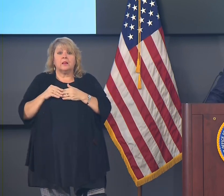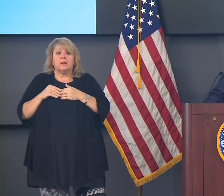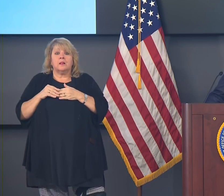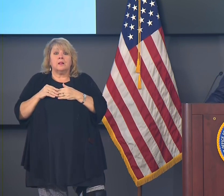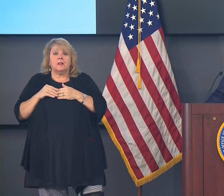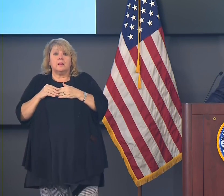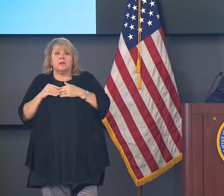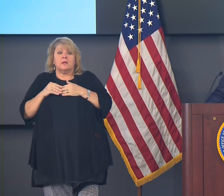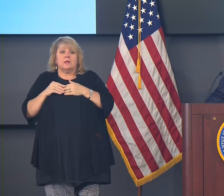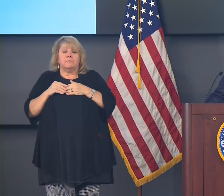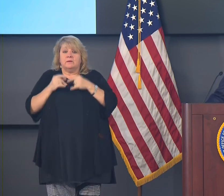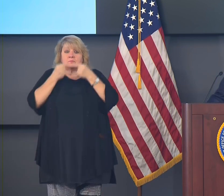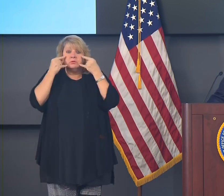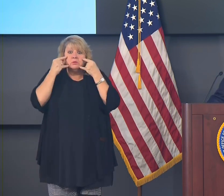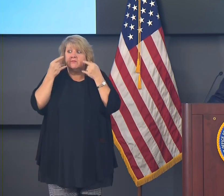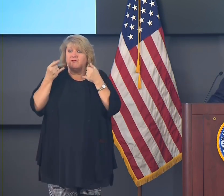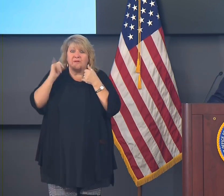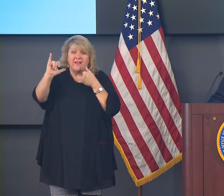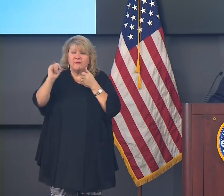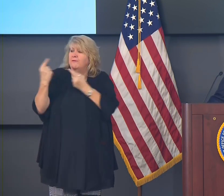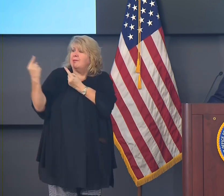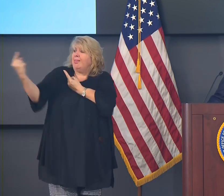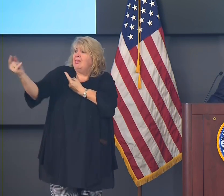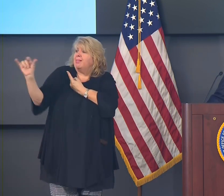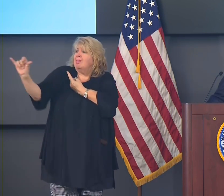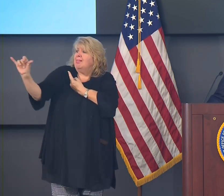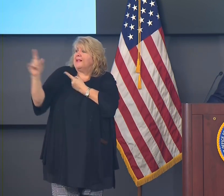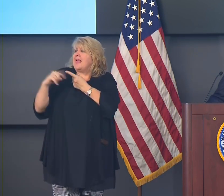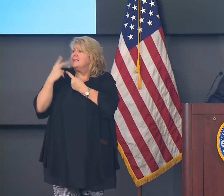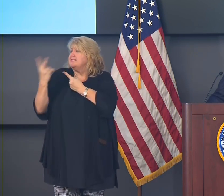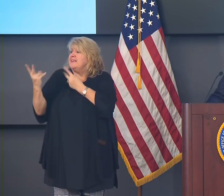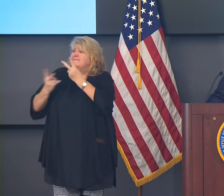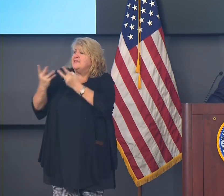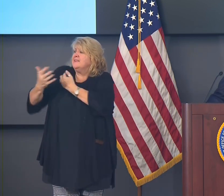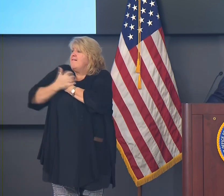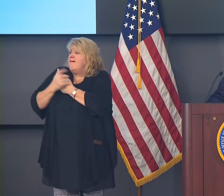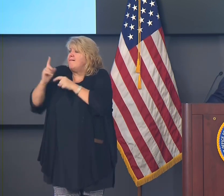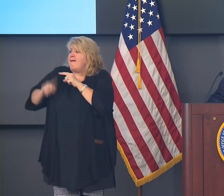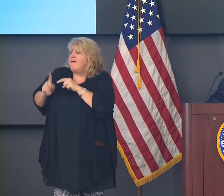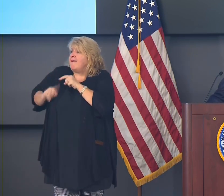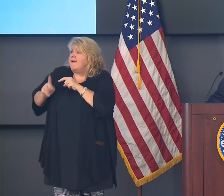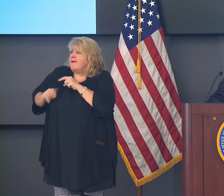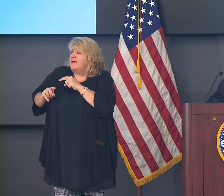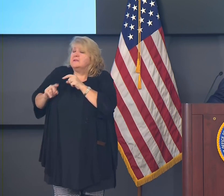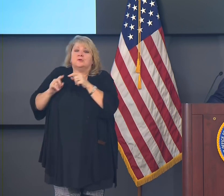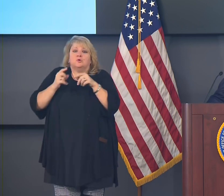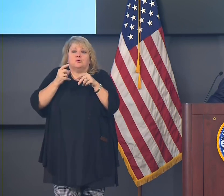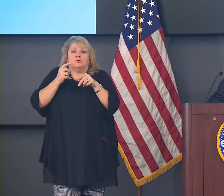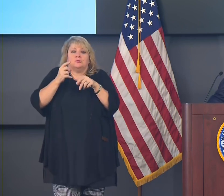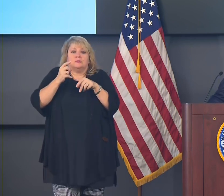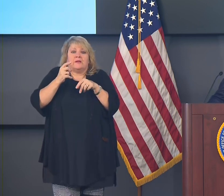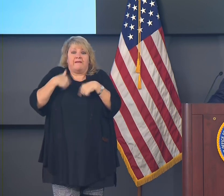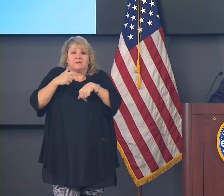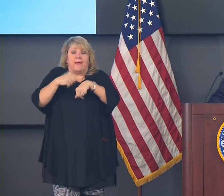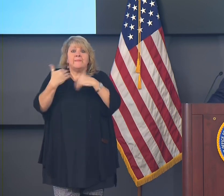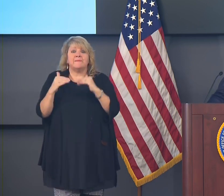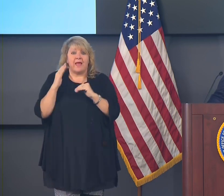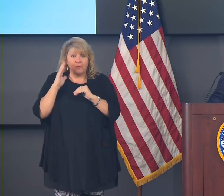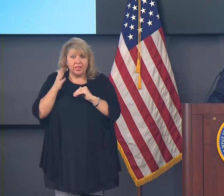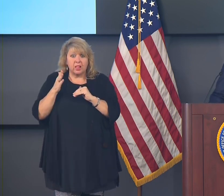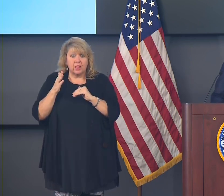months will be critical. Today, tomorrow, critical. Just need everyone to be on this.